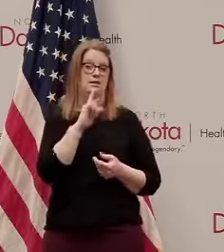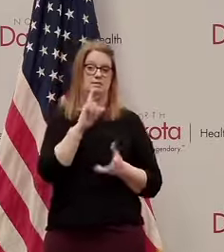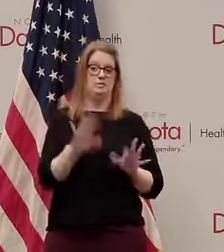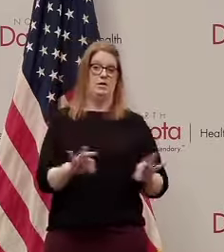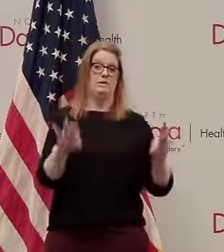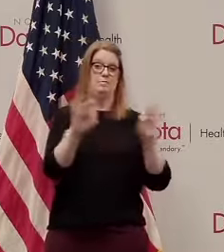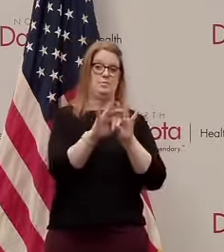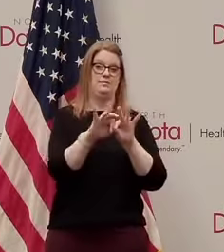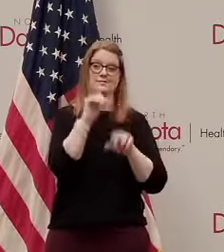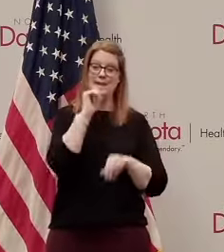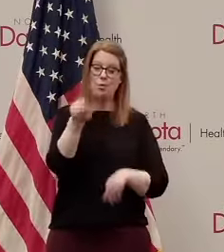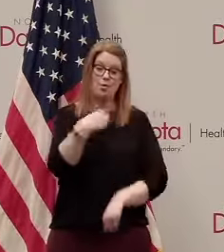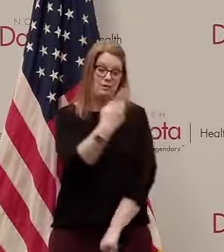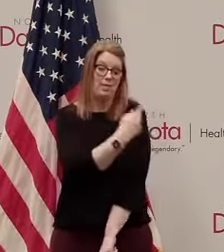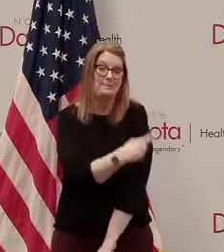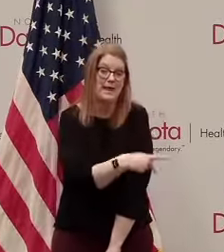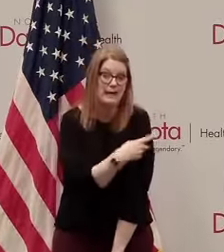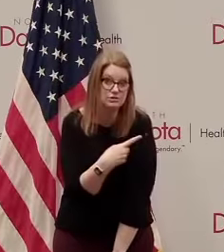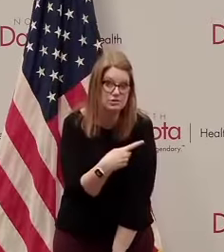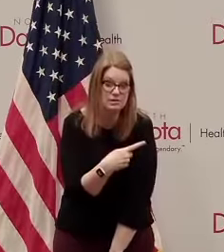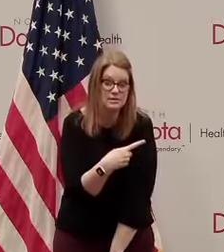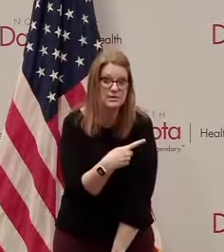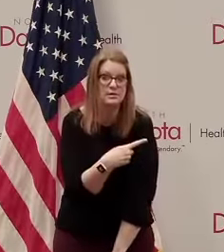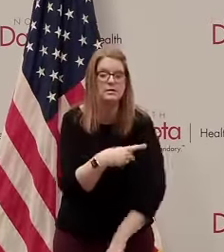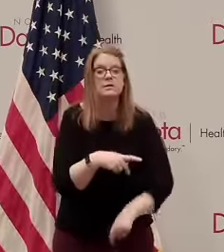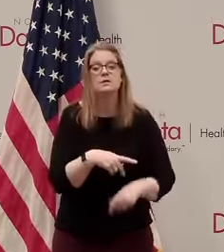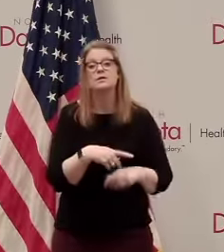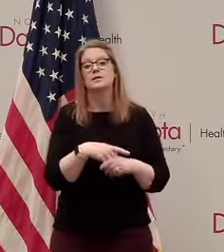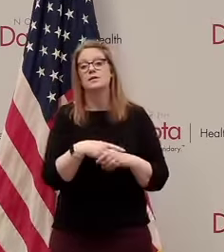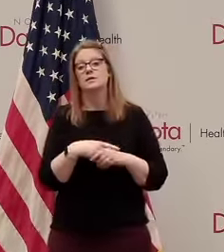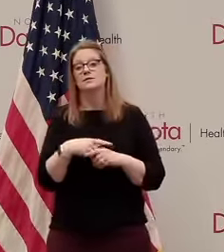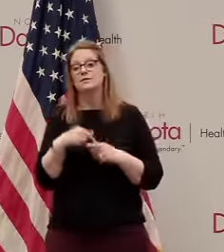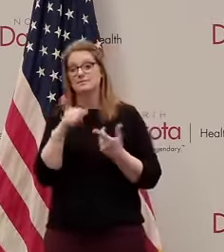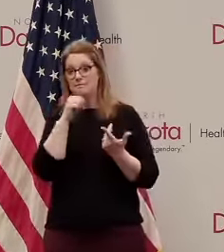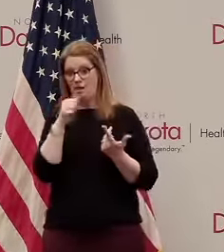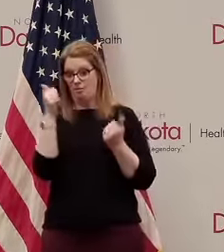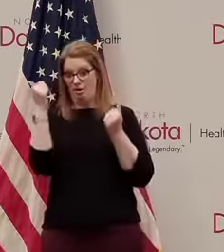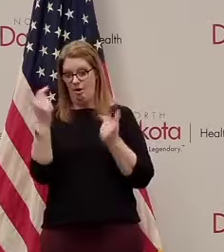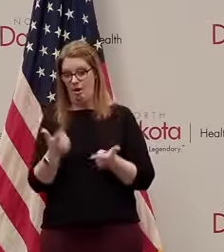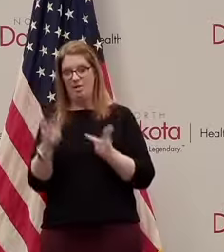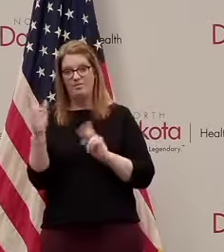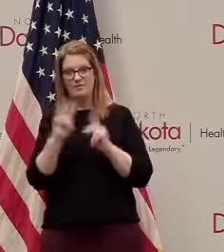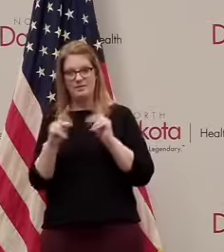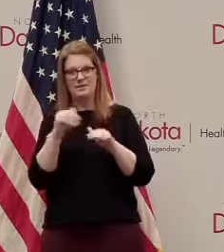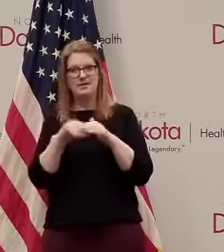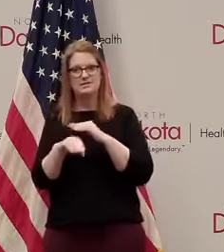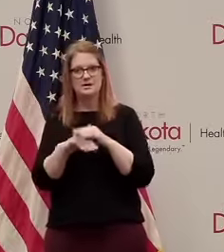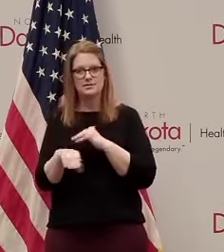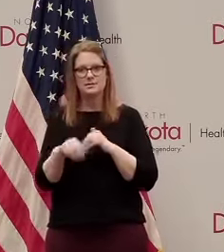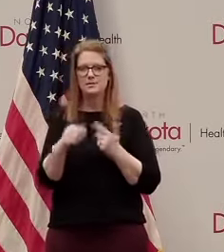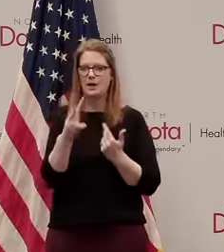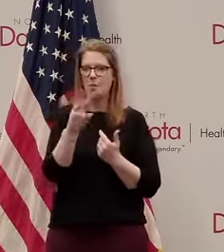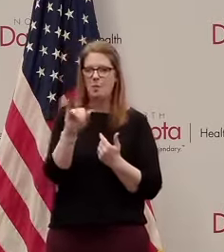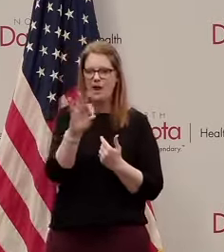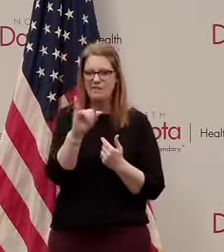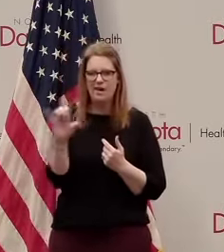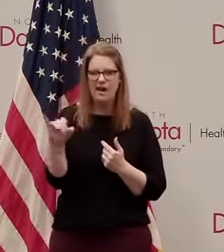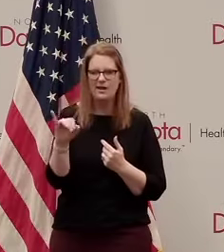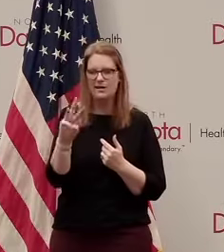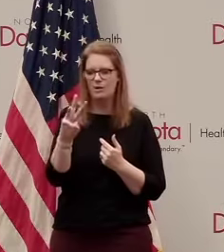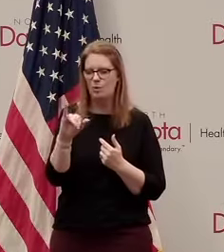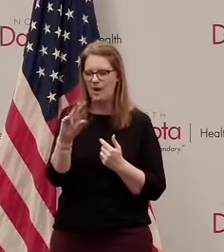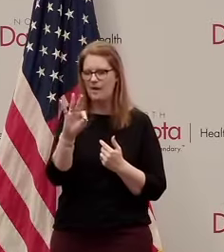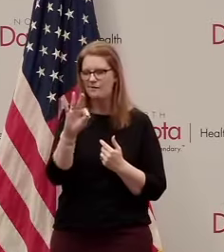only for the patients and it is very important for them not everyone yet has good access to broadband and video